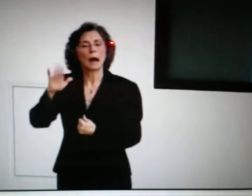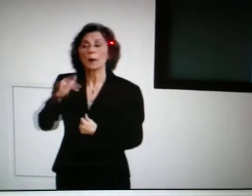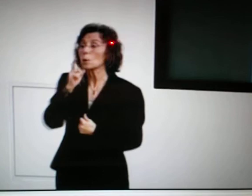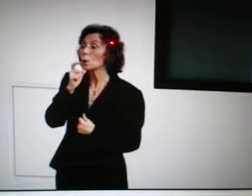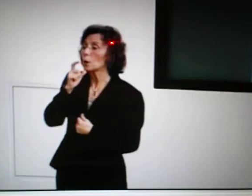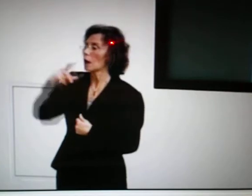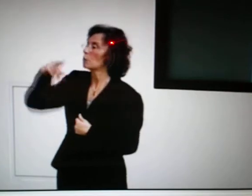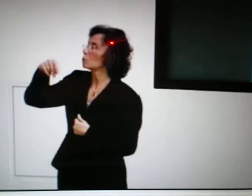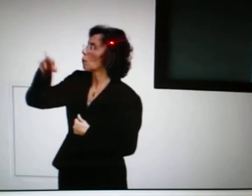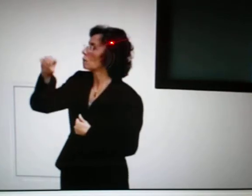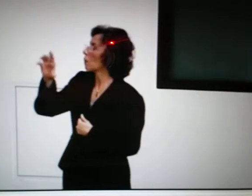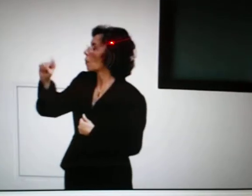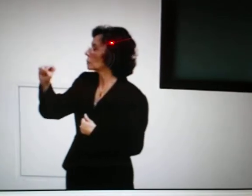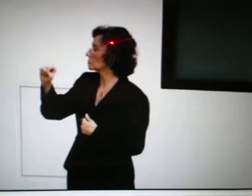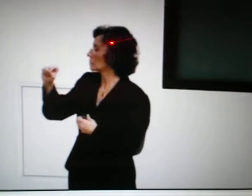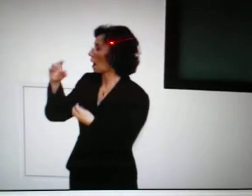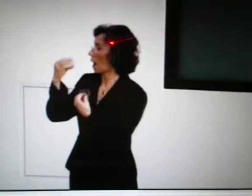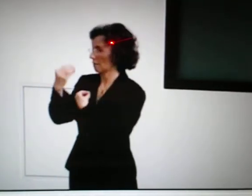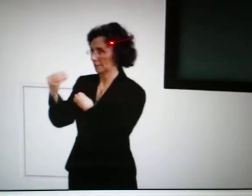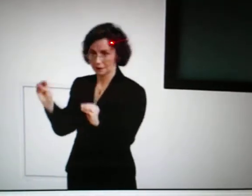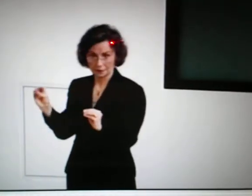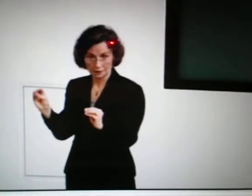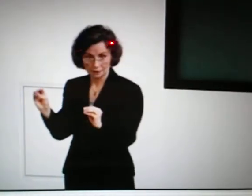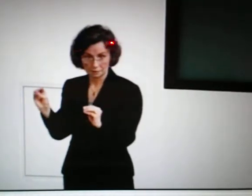This event was sponsored by the Provost's Office